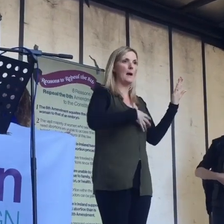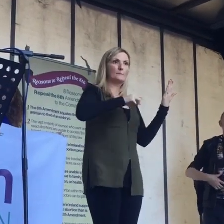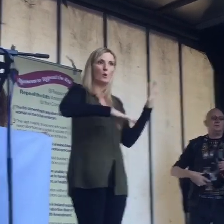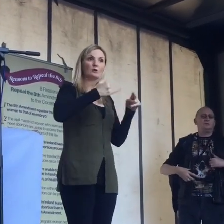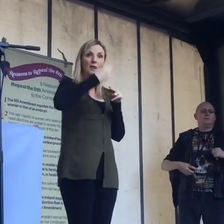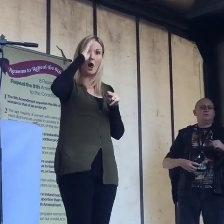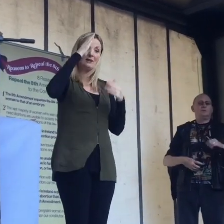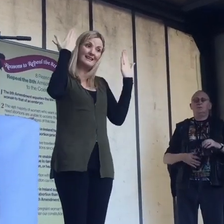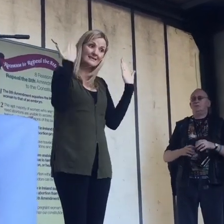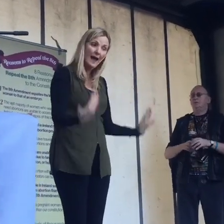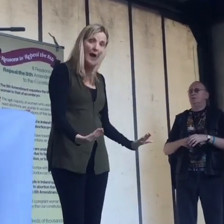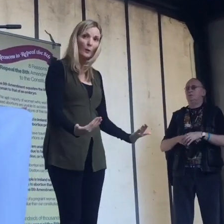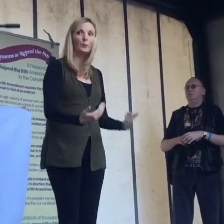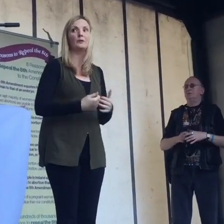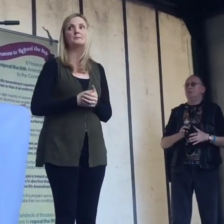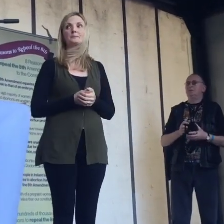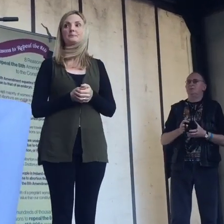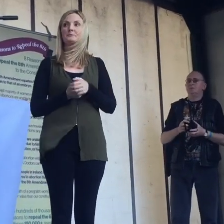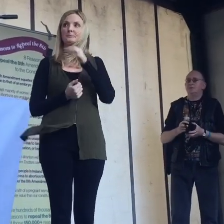Ireland now.